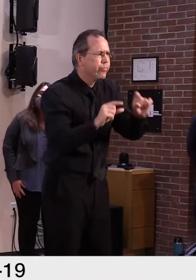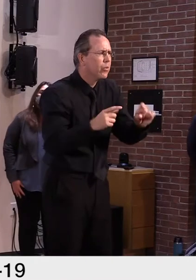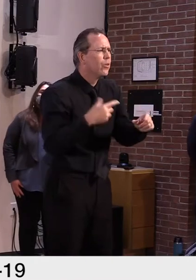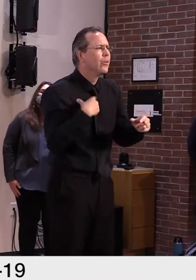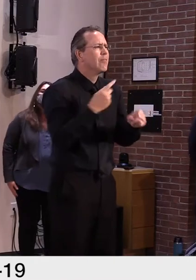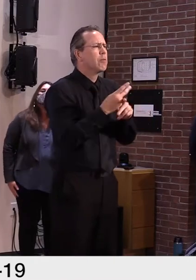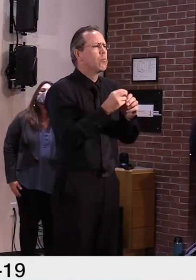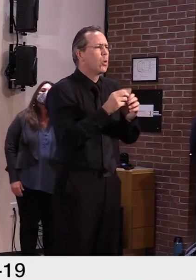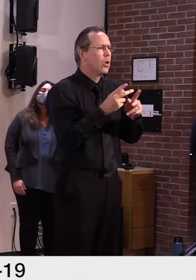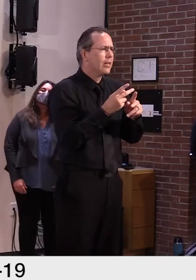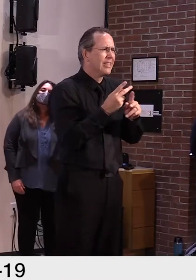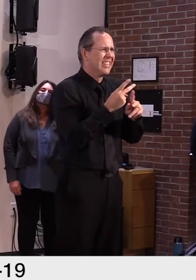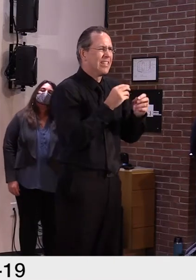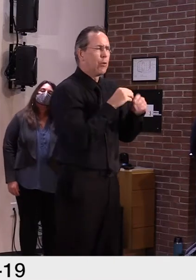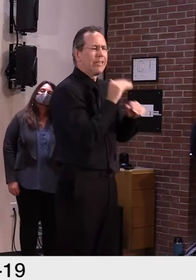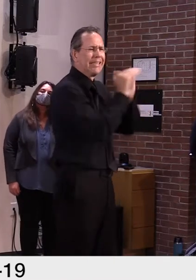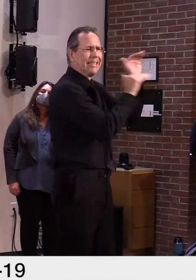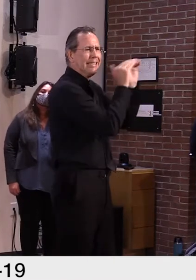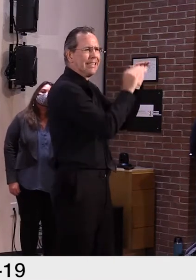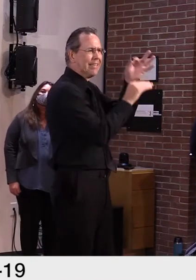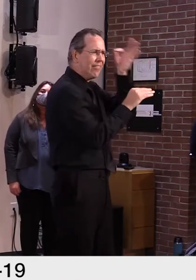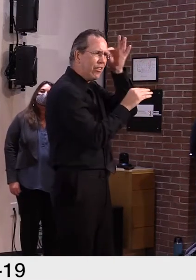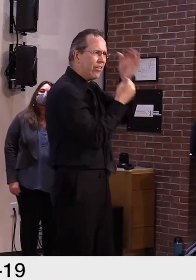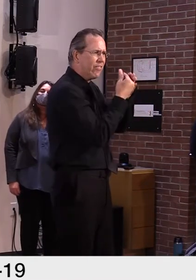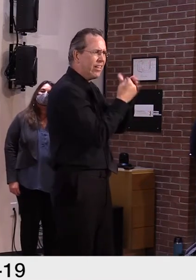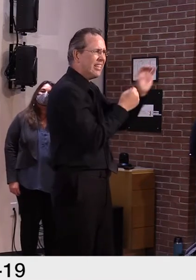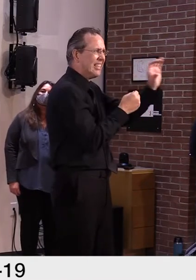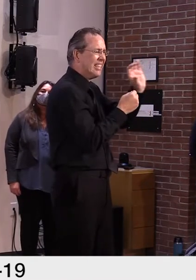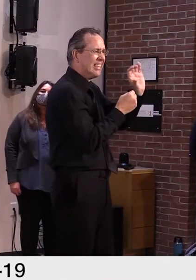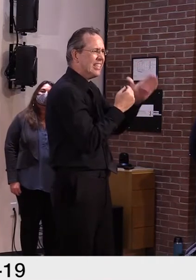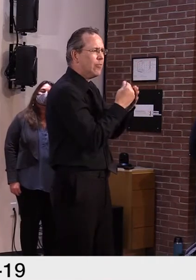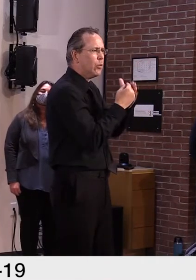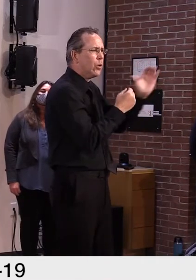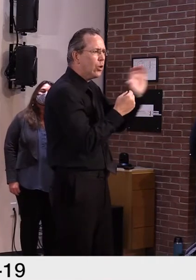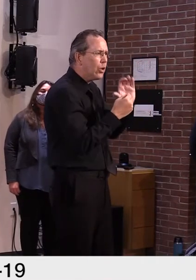economic relief for the hospitality industry in particular.